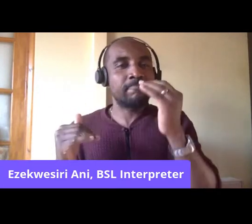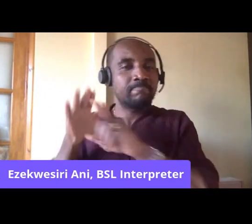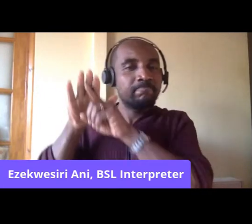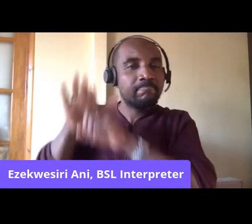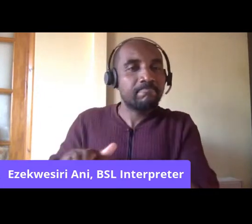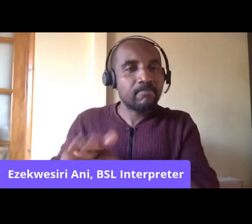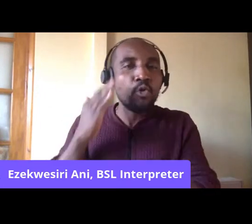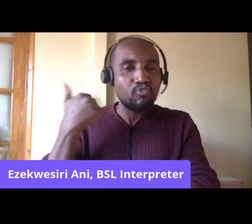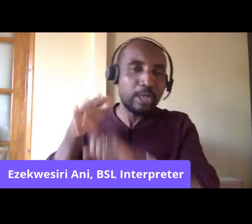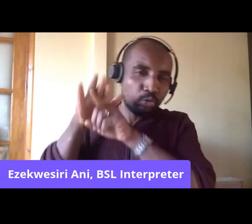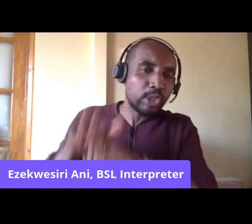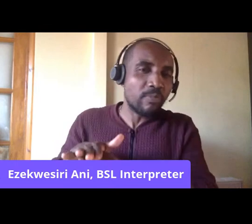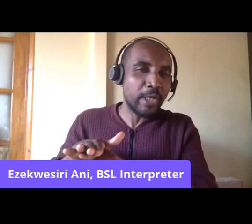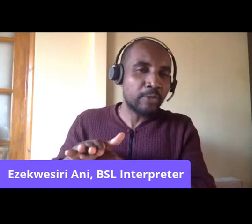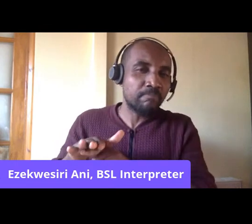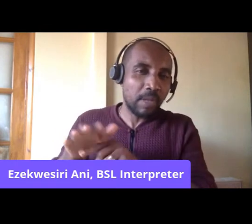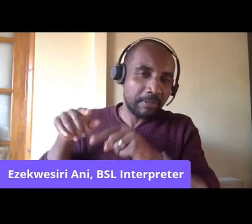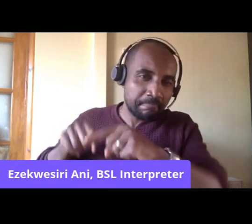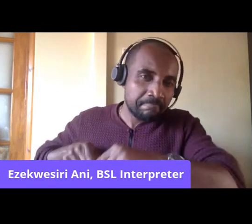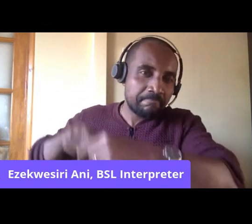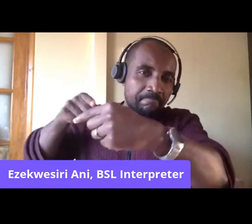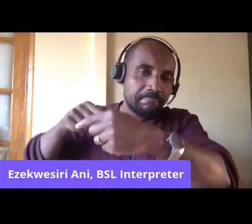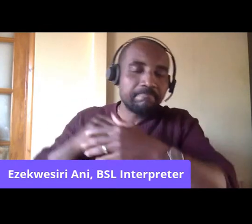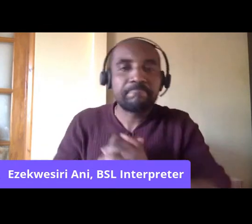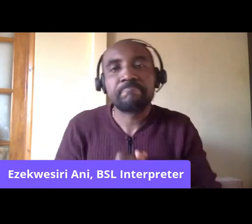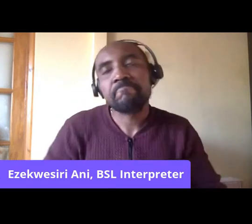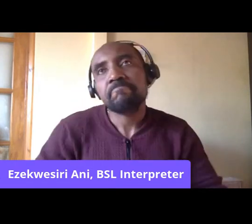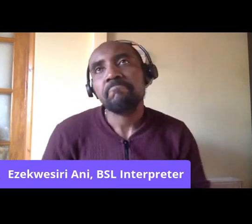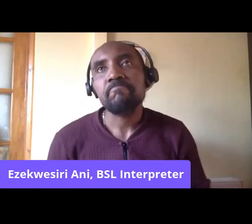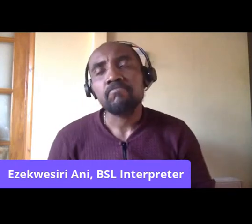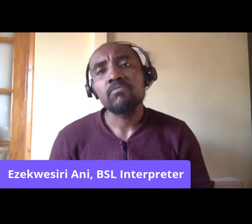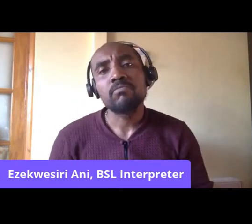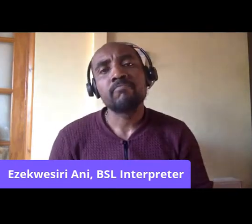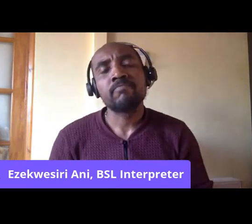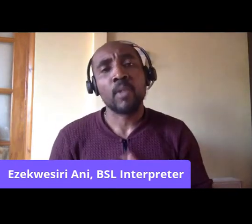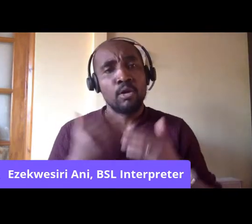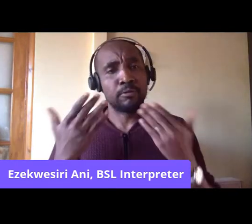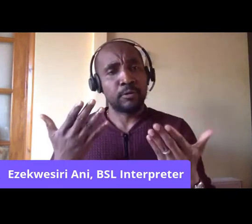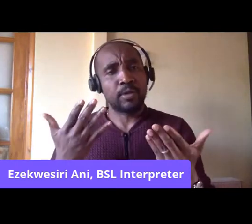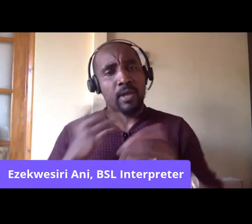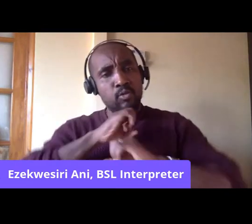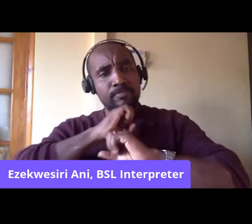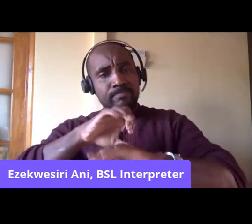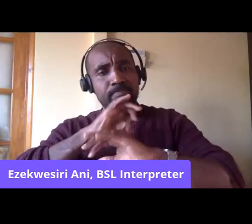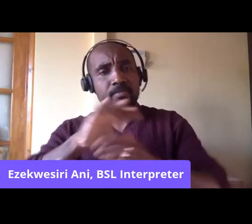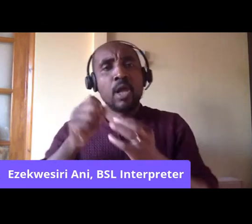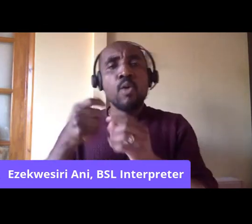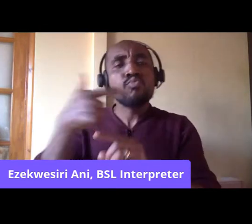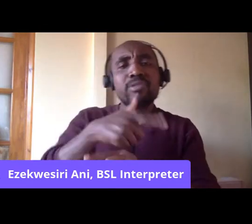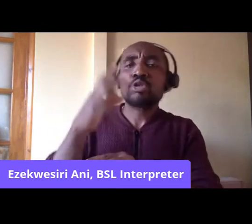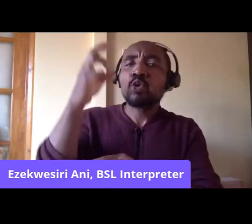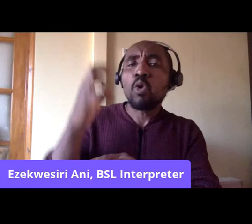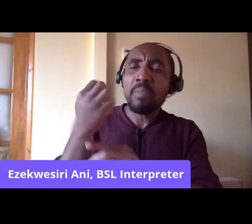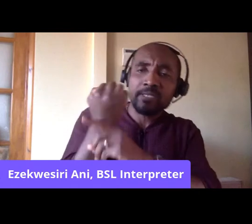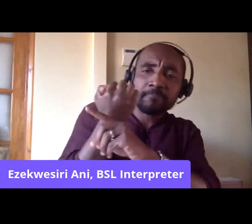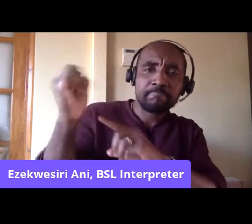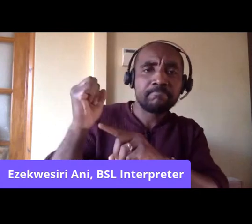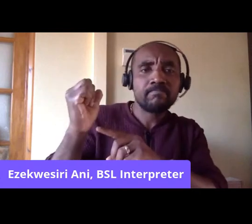discrimination. And so I want to focus on the work I did on the Bristol bus boycott of 1963,